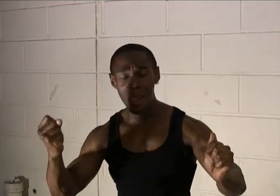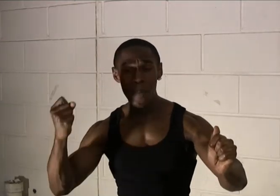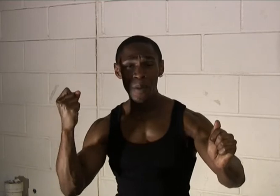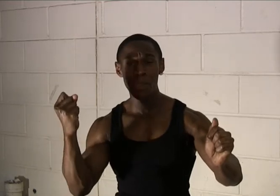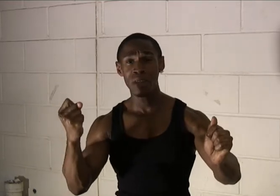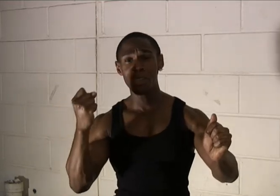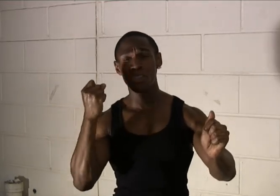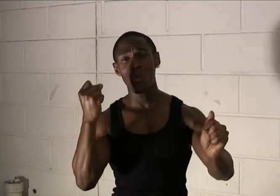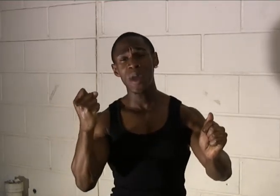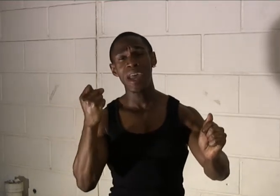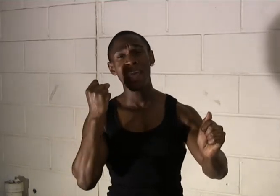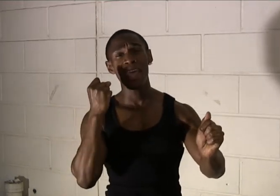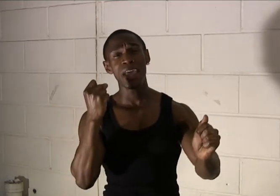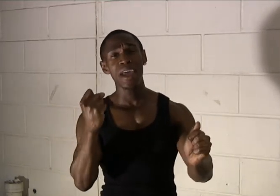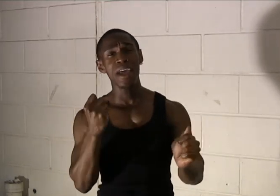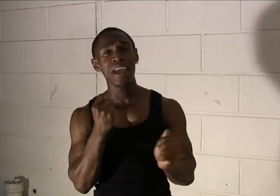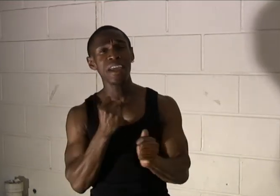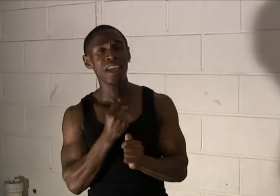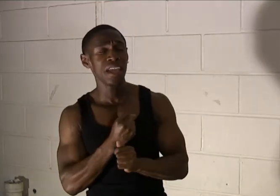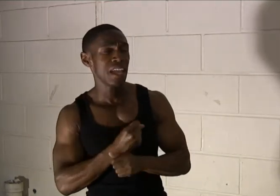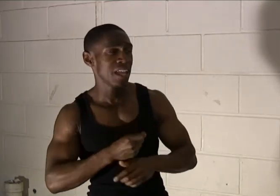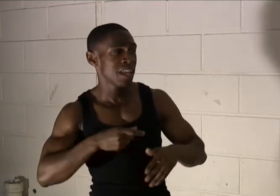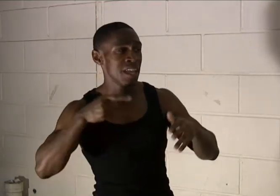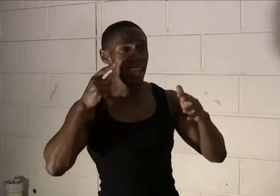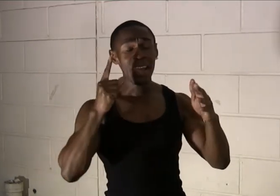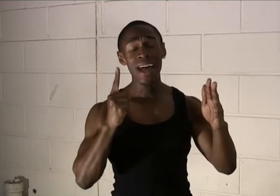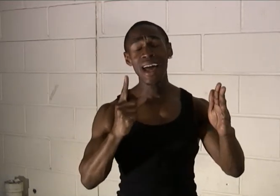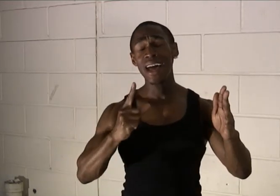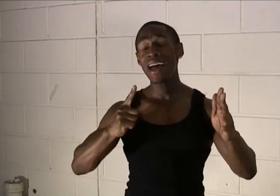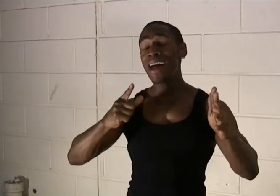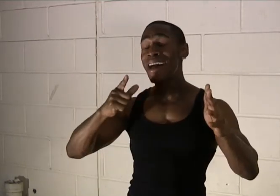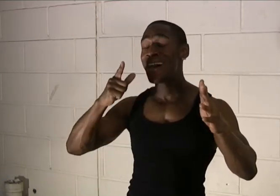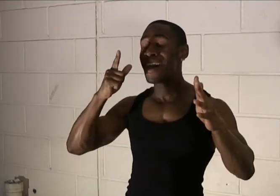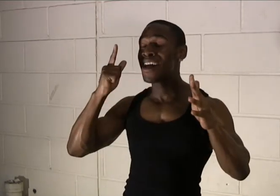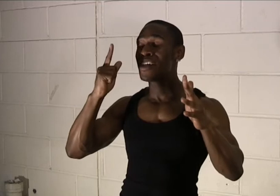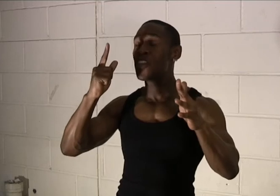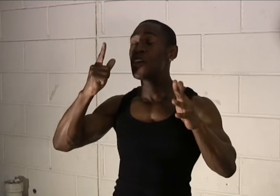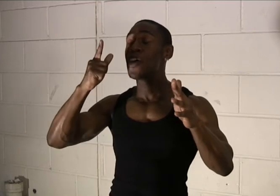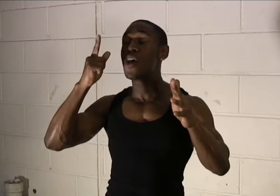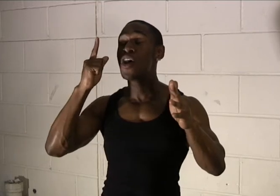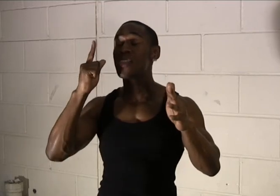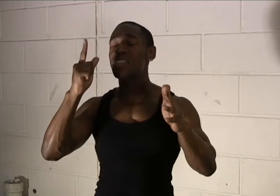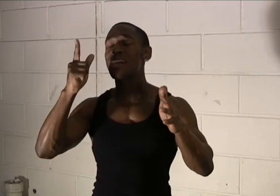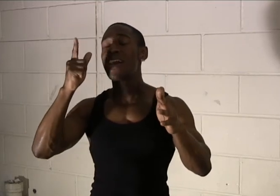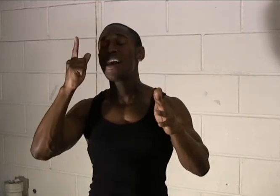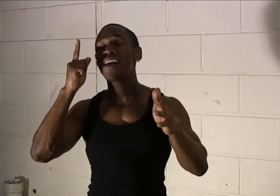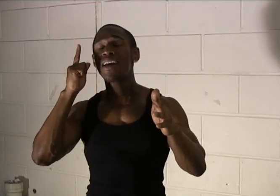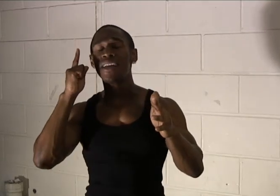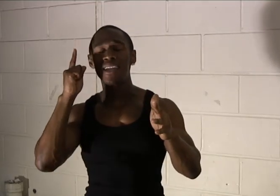Shepherds quake at the sight